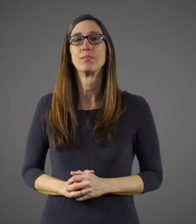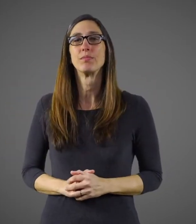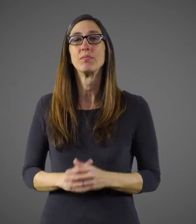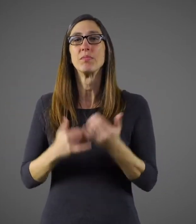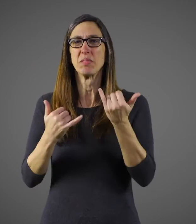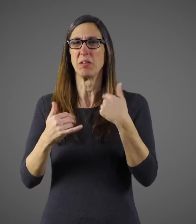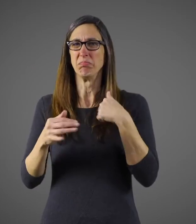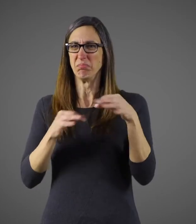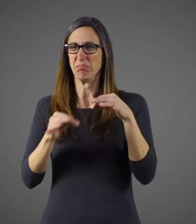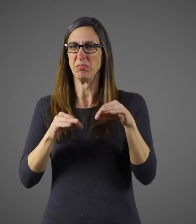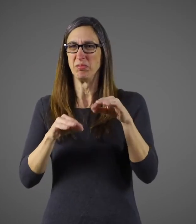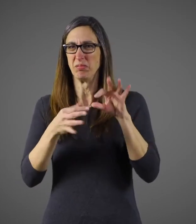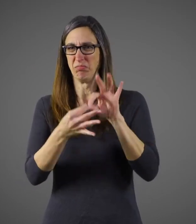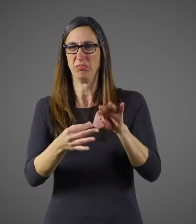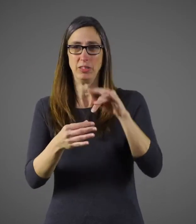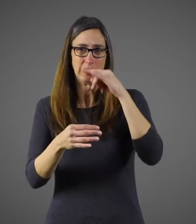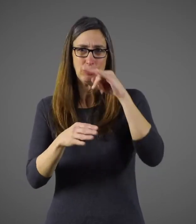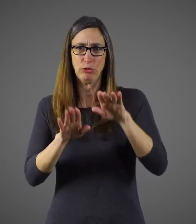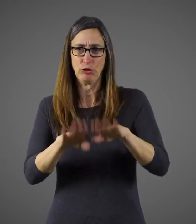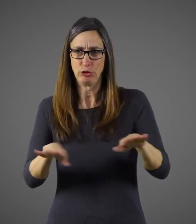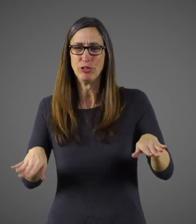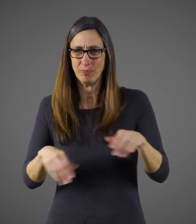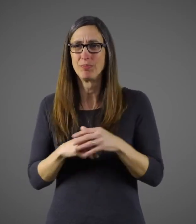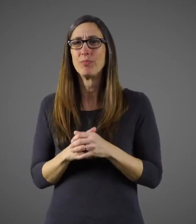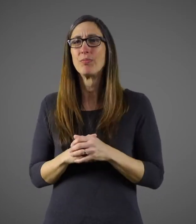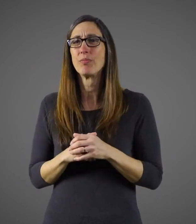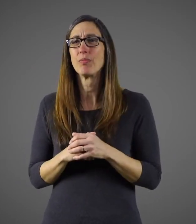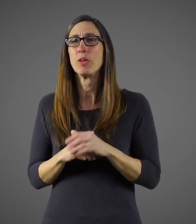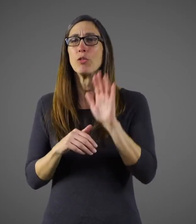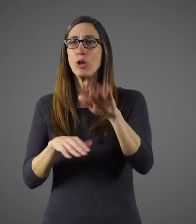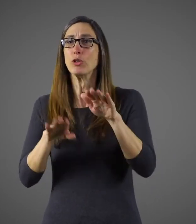If you notice the following things, take the child to the ER immediately.